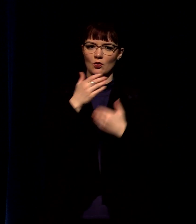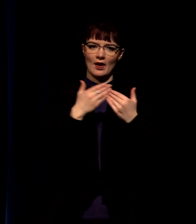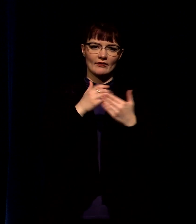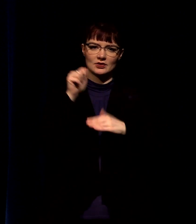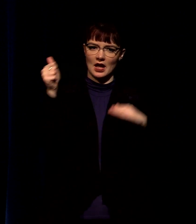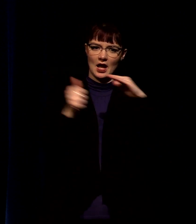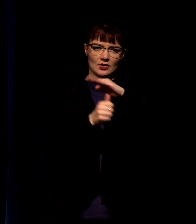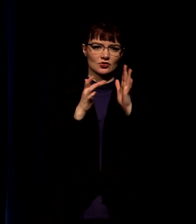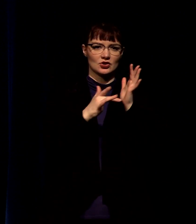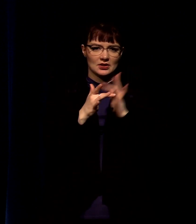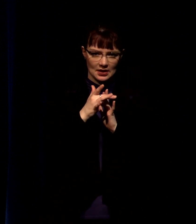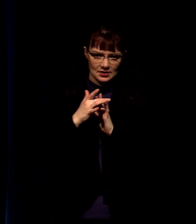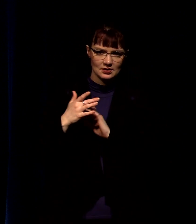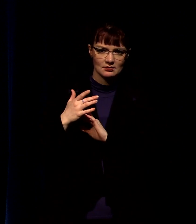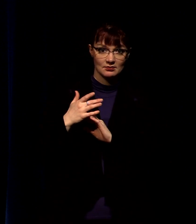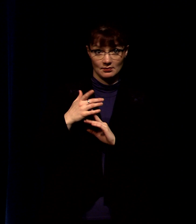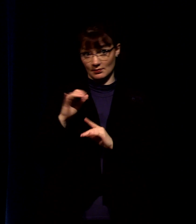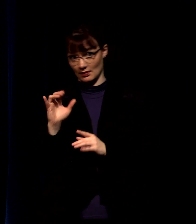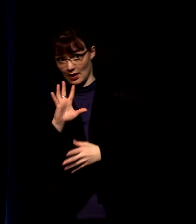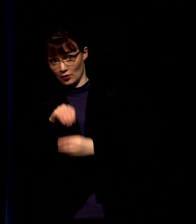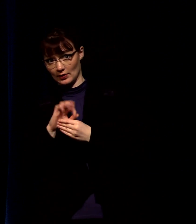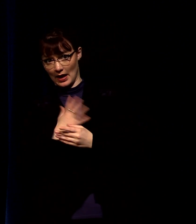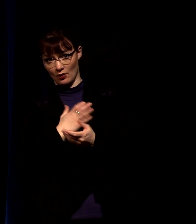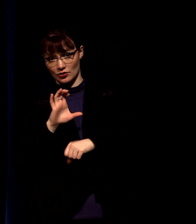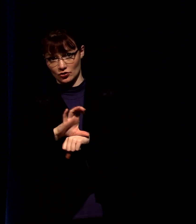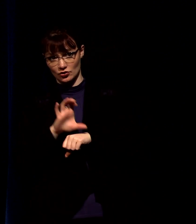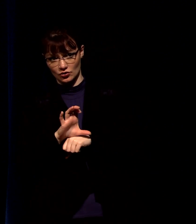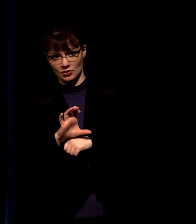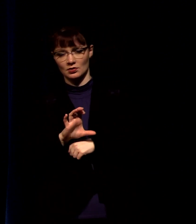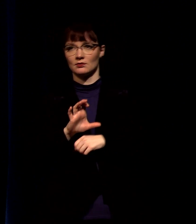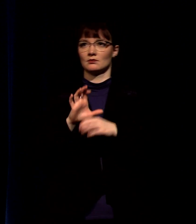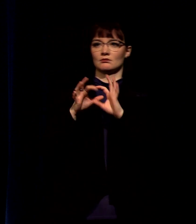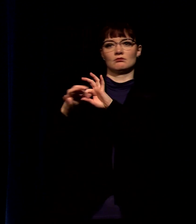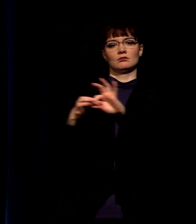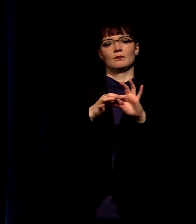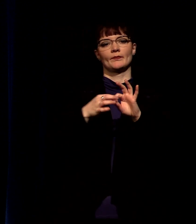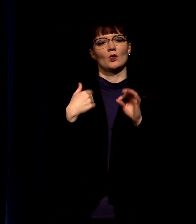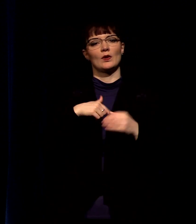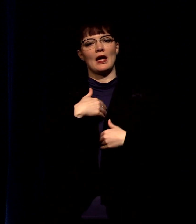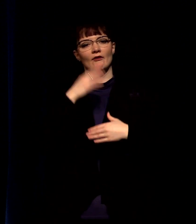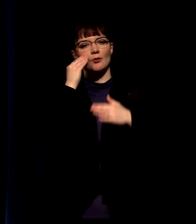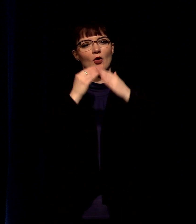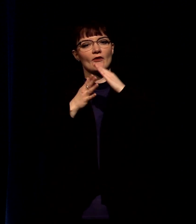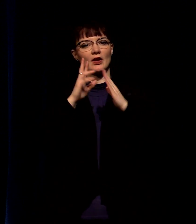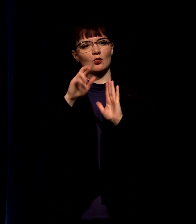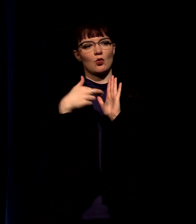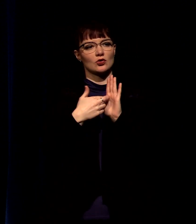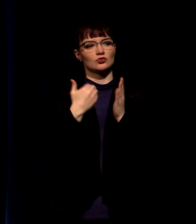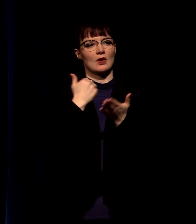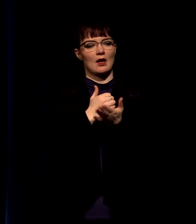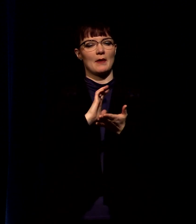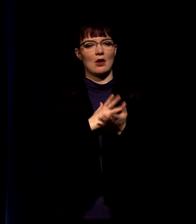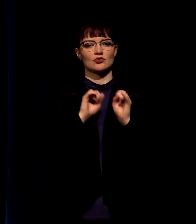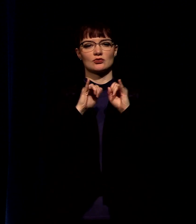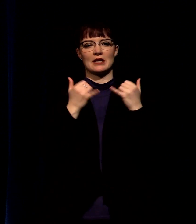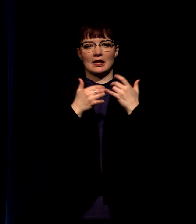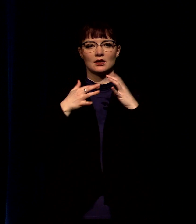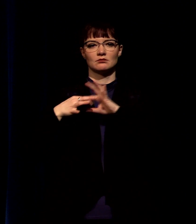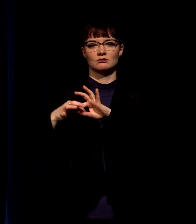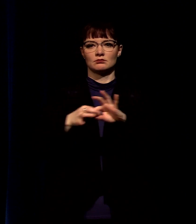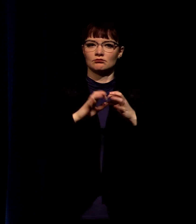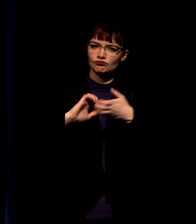that it flies over us and we have an integral role i would say a prophetic role to help hold our society together in these polar